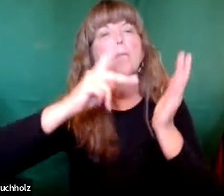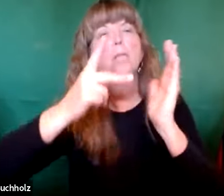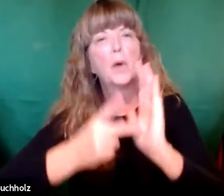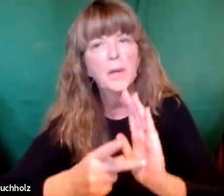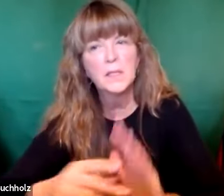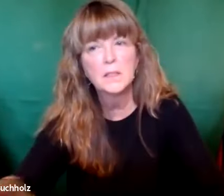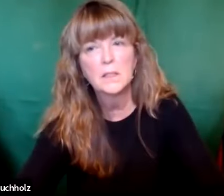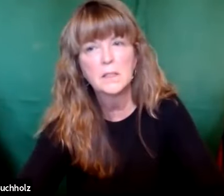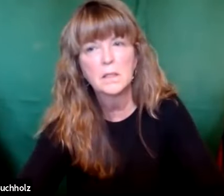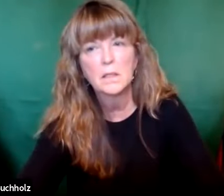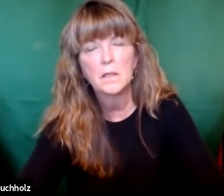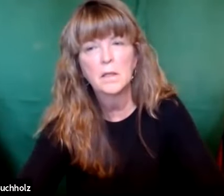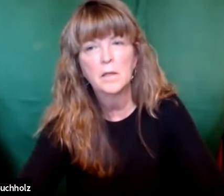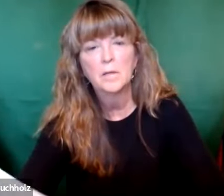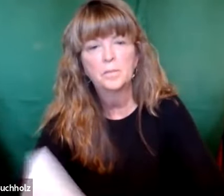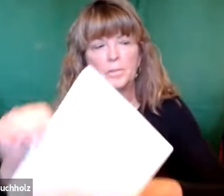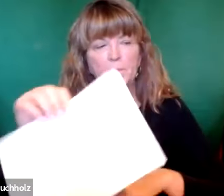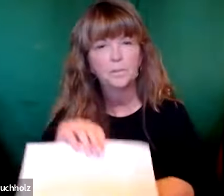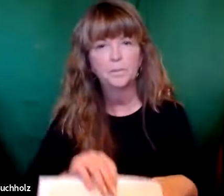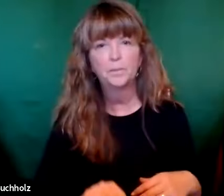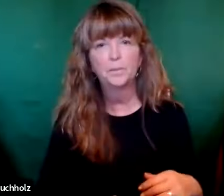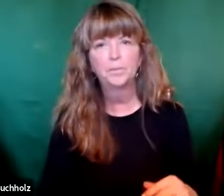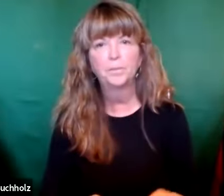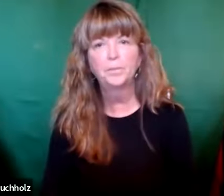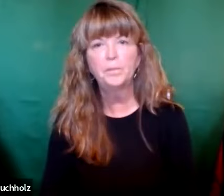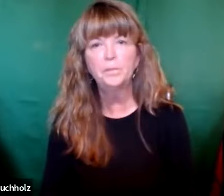her child would be born for a unique purpose.